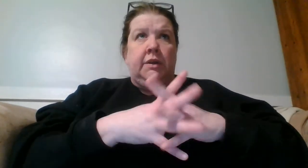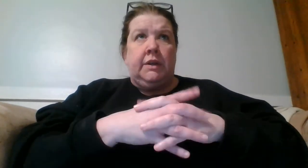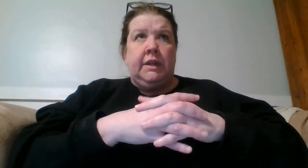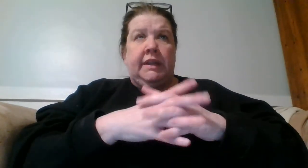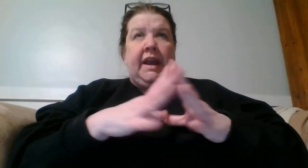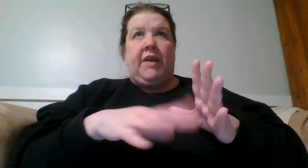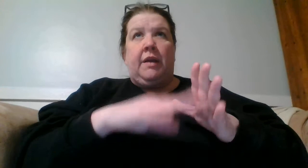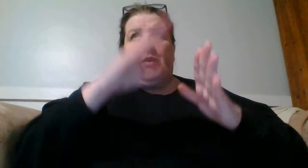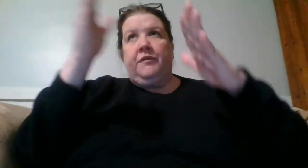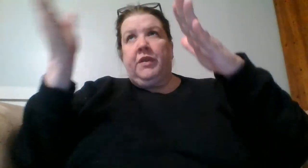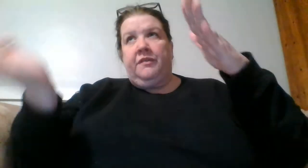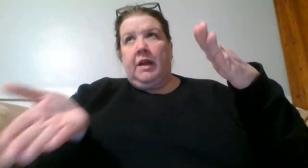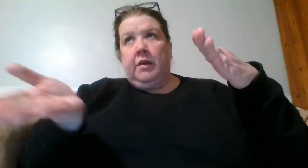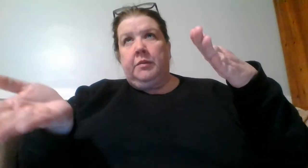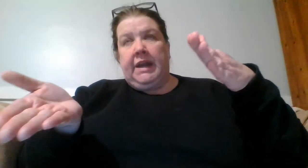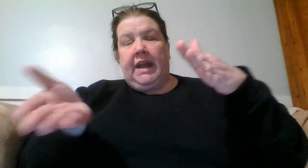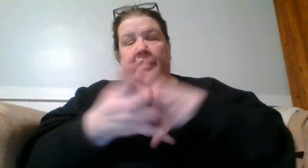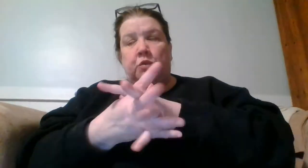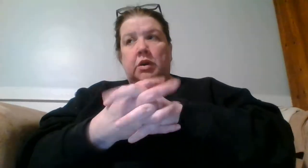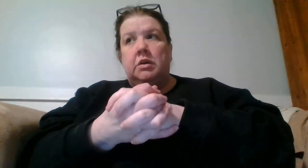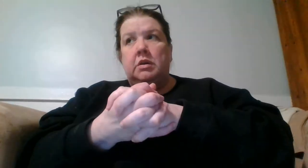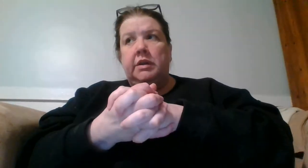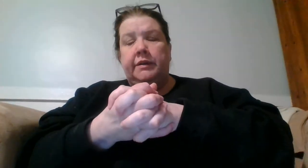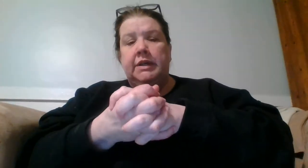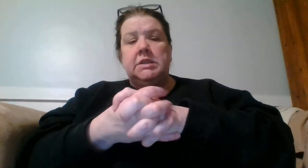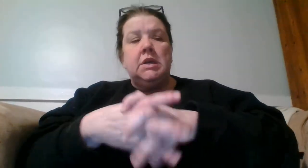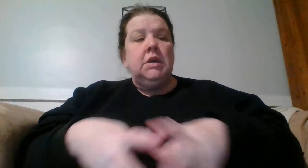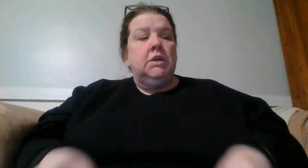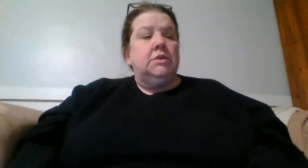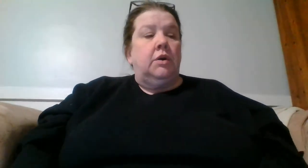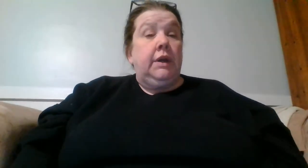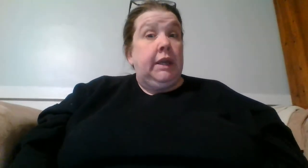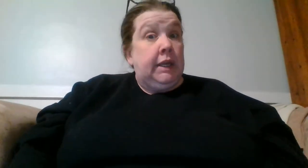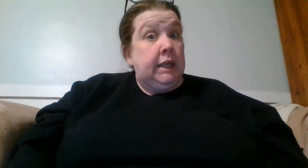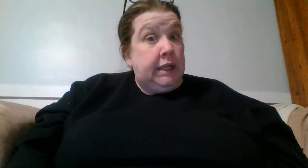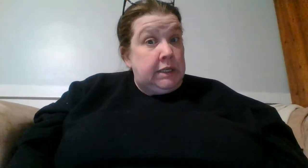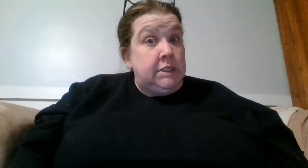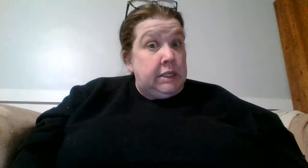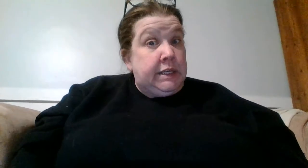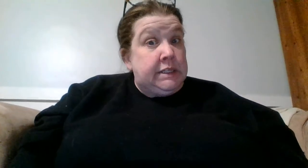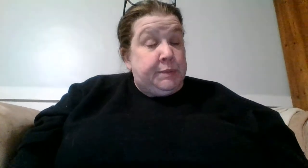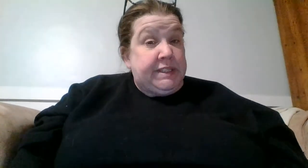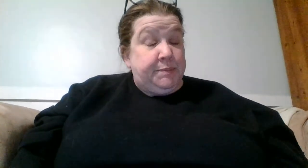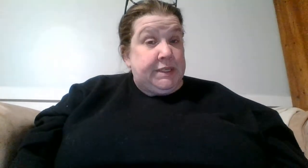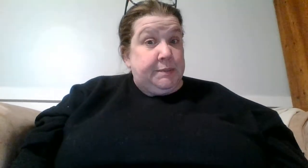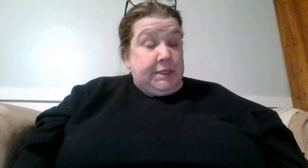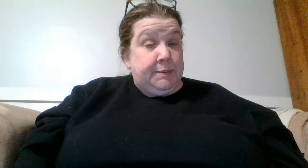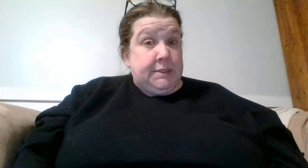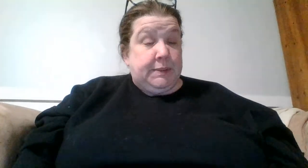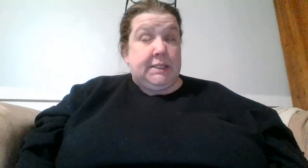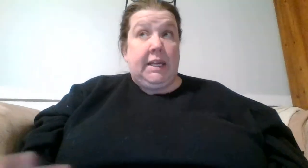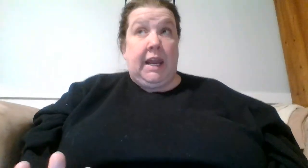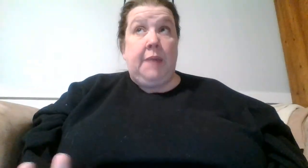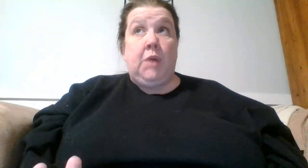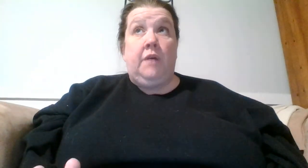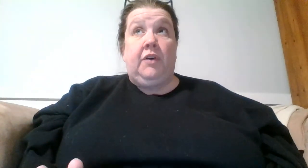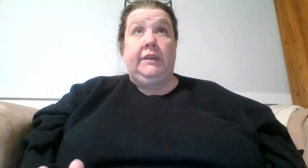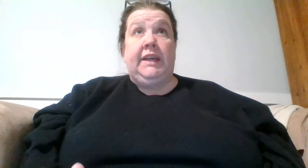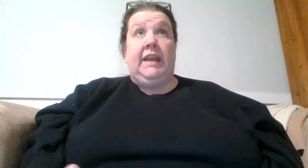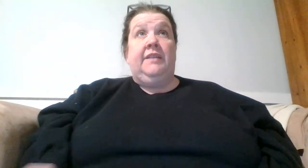And then I've got to prep for the following week I have more hearings. So it is busy, busy, busy, busy, busy. And I'm not faulting any